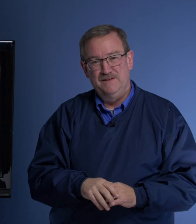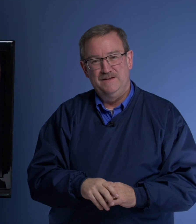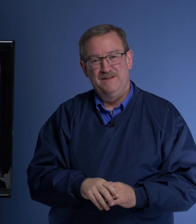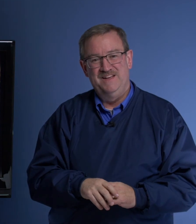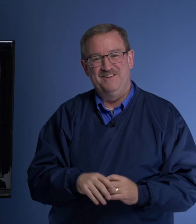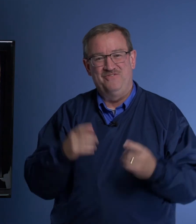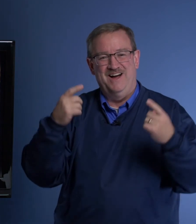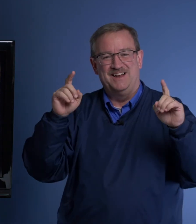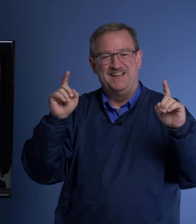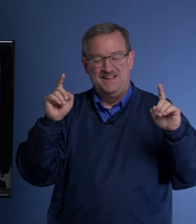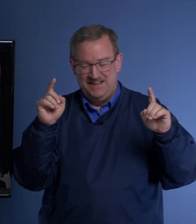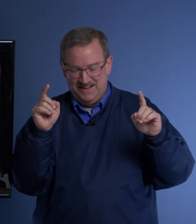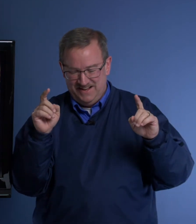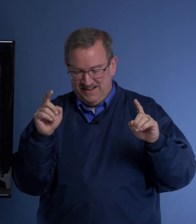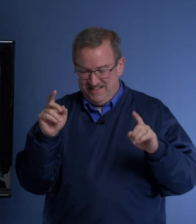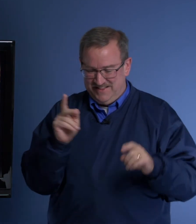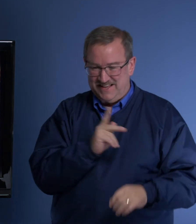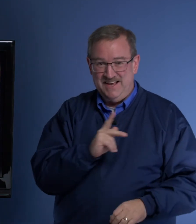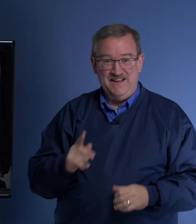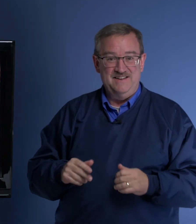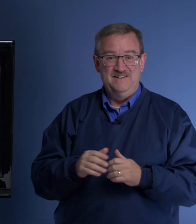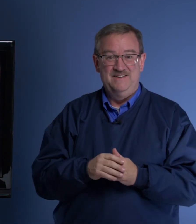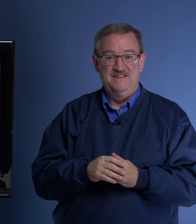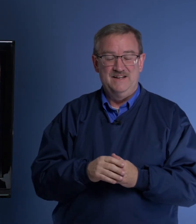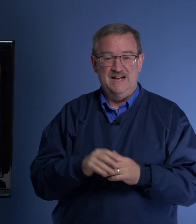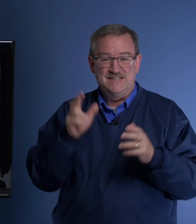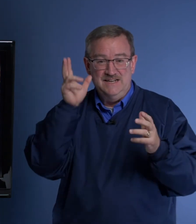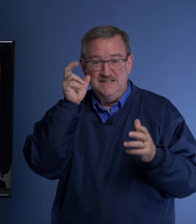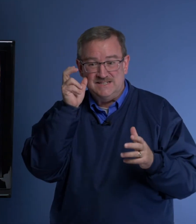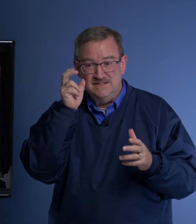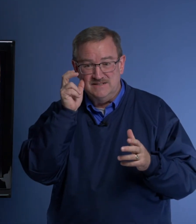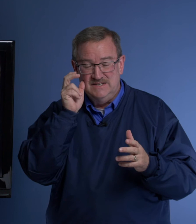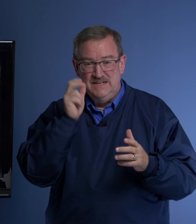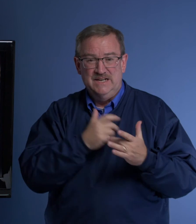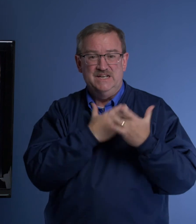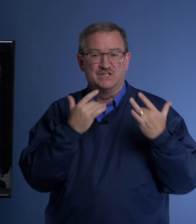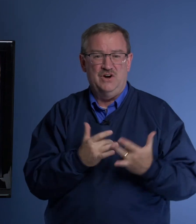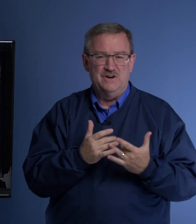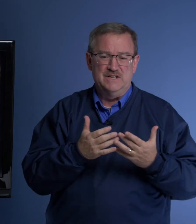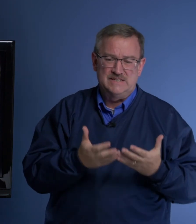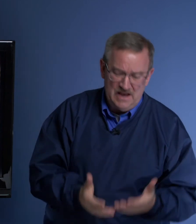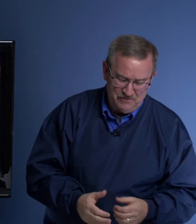And finally, the king, as he listens, his heart is heavy.